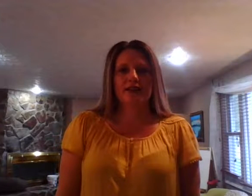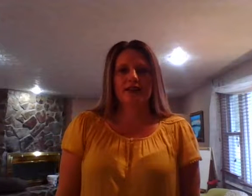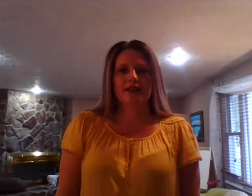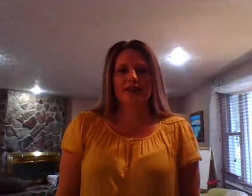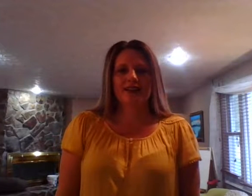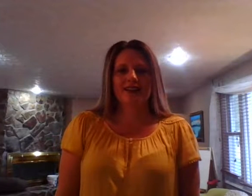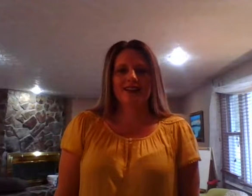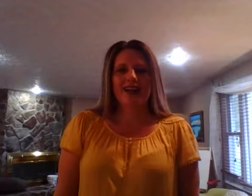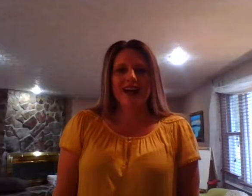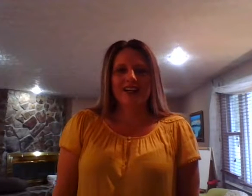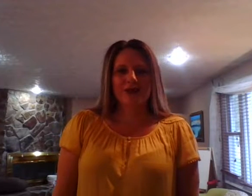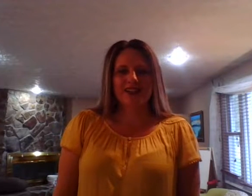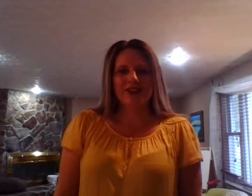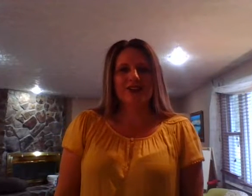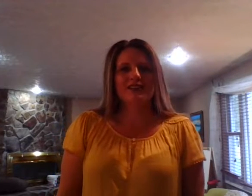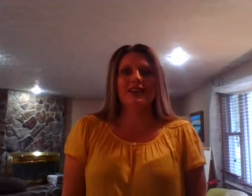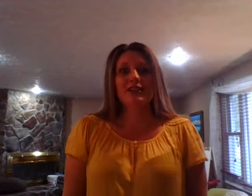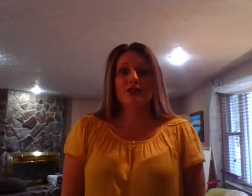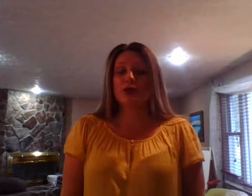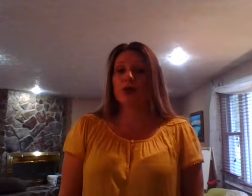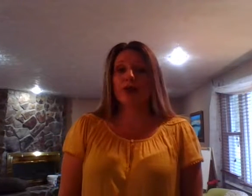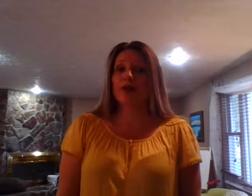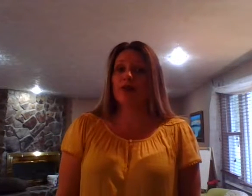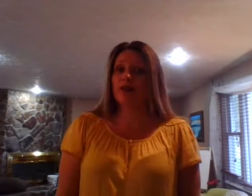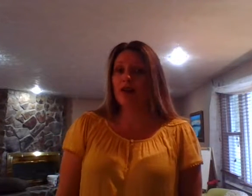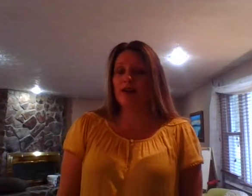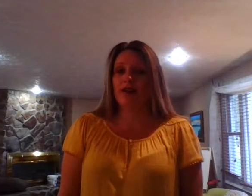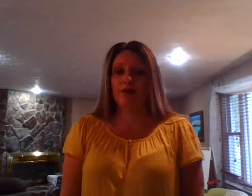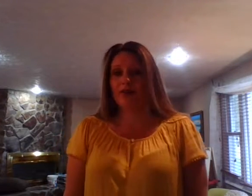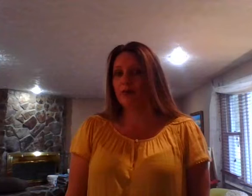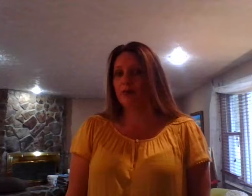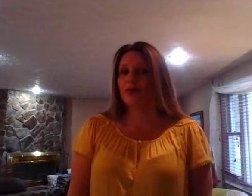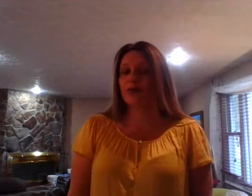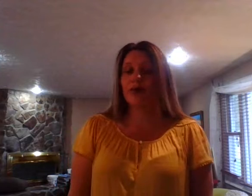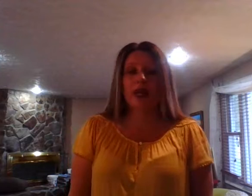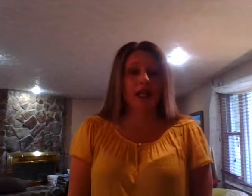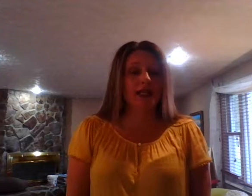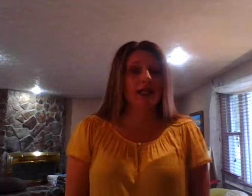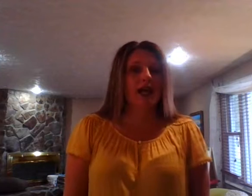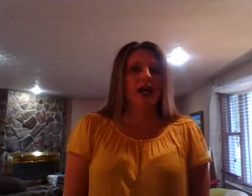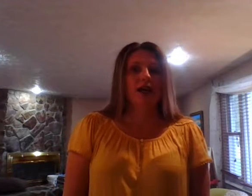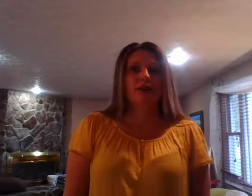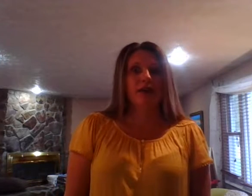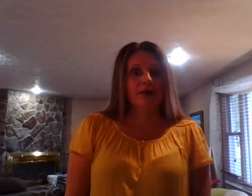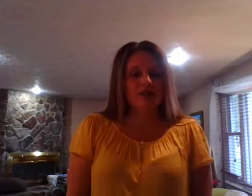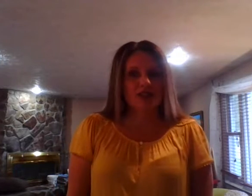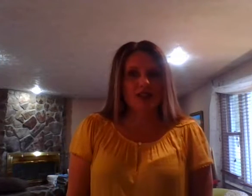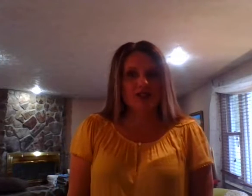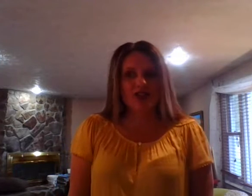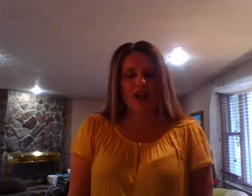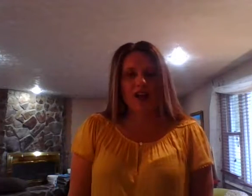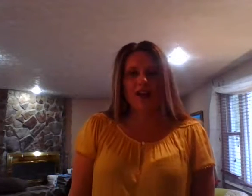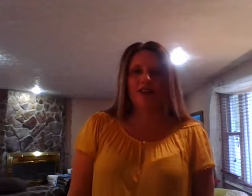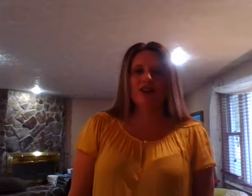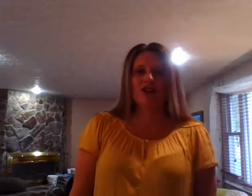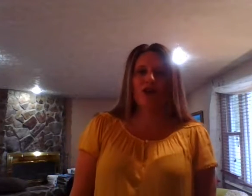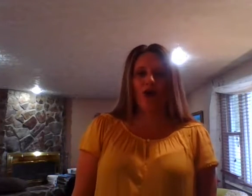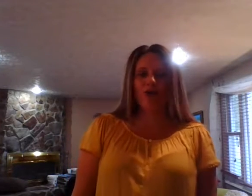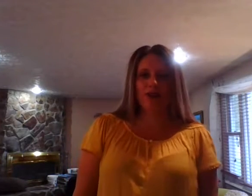Good morning, kindergarten. It's kind of a dreary Friday. We have a little bit of rain, not much sunshine. So hopefully